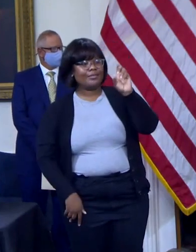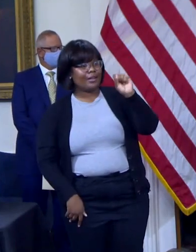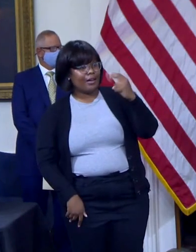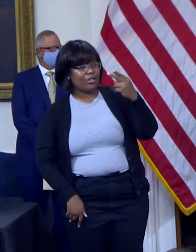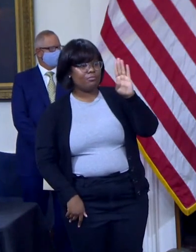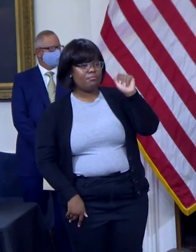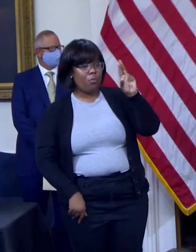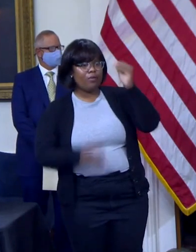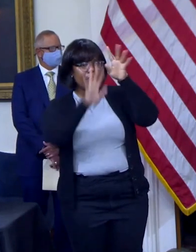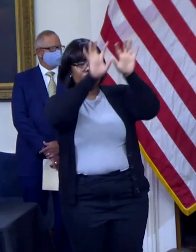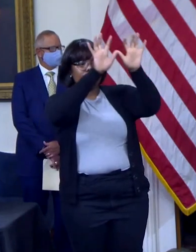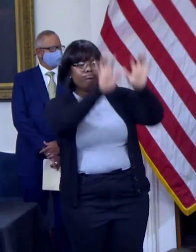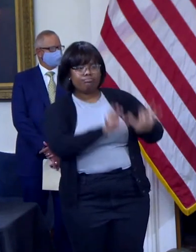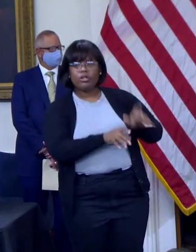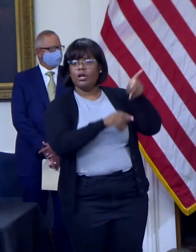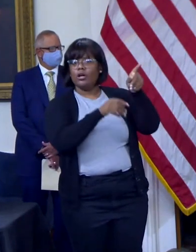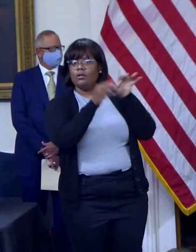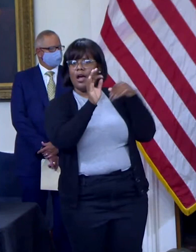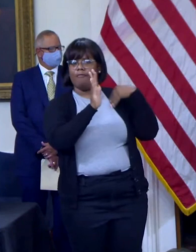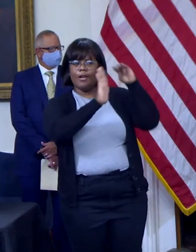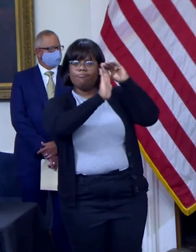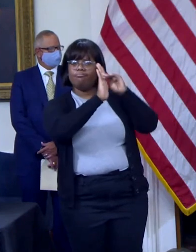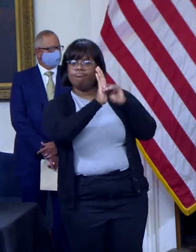and staff in each facility.